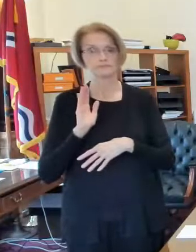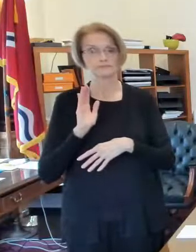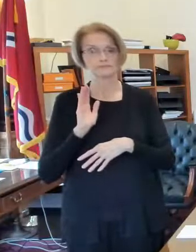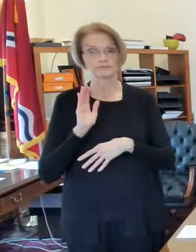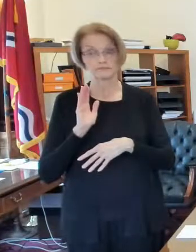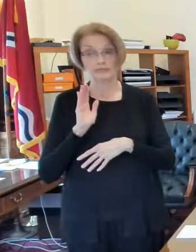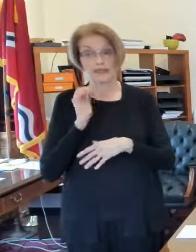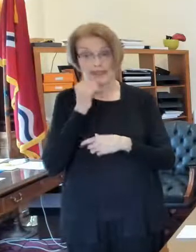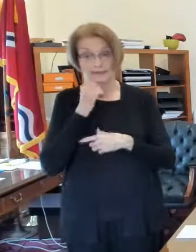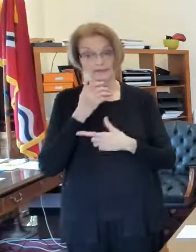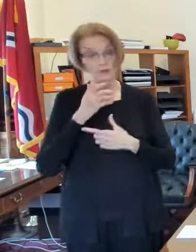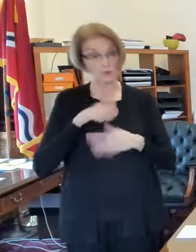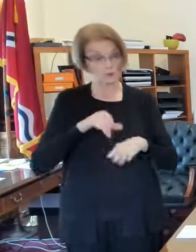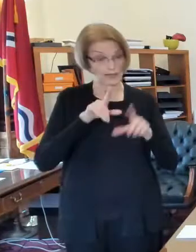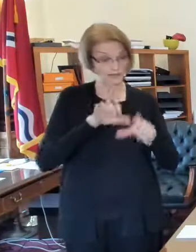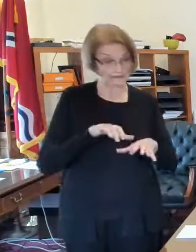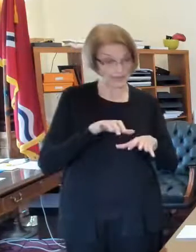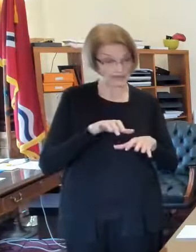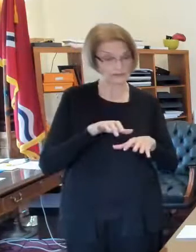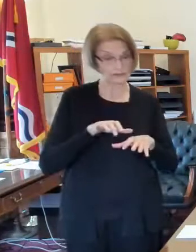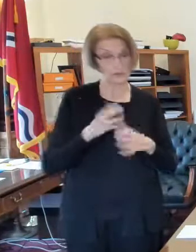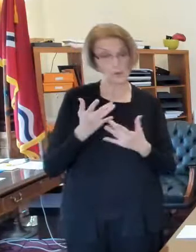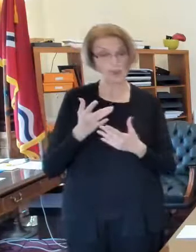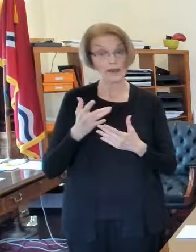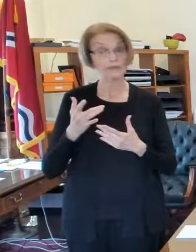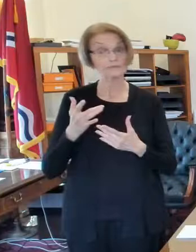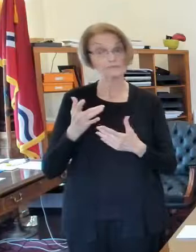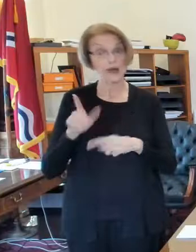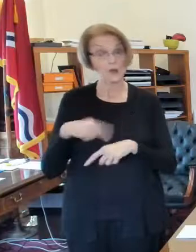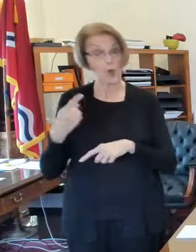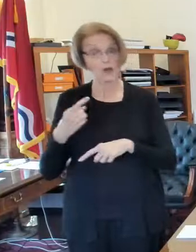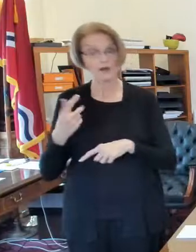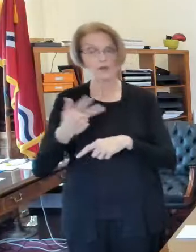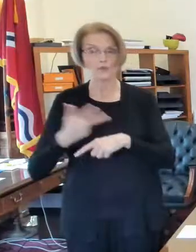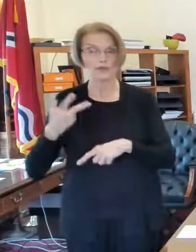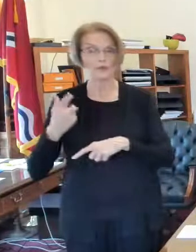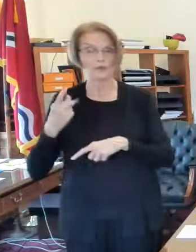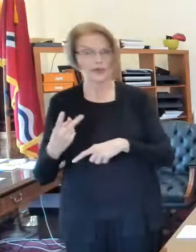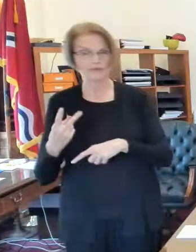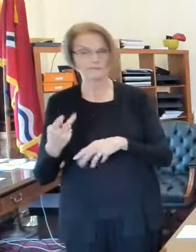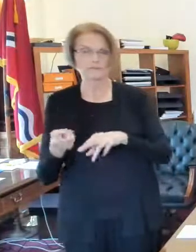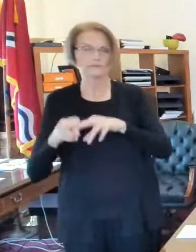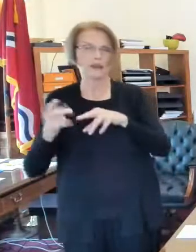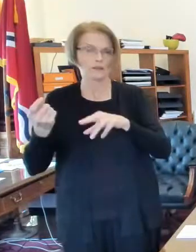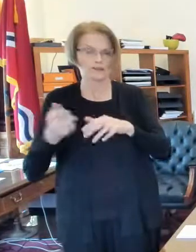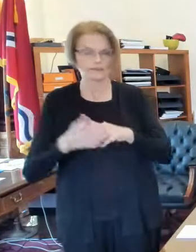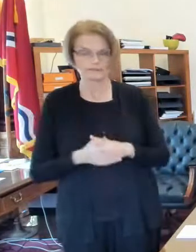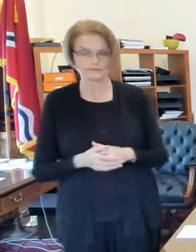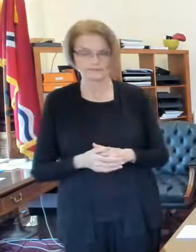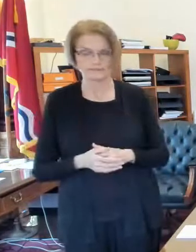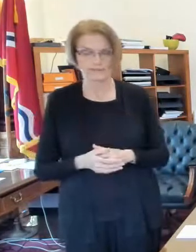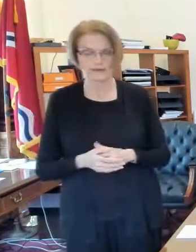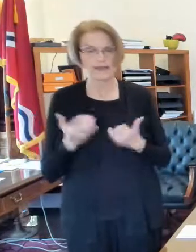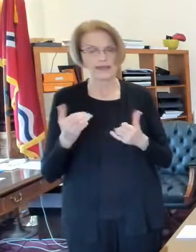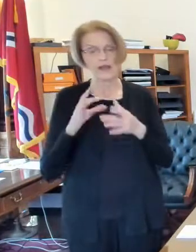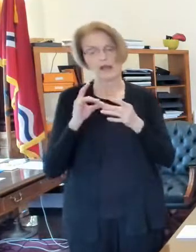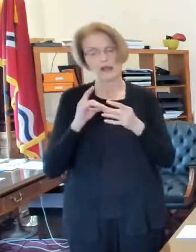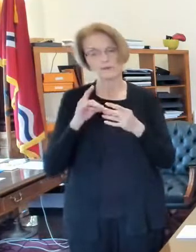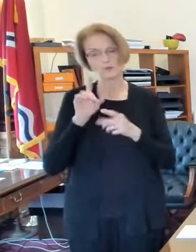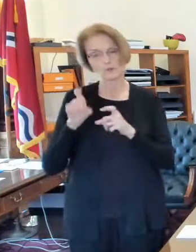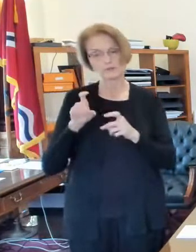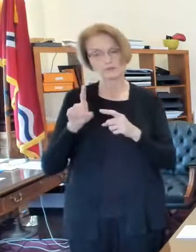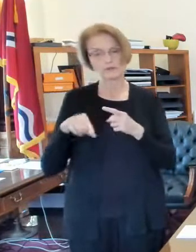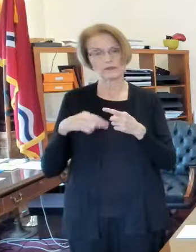and a half days so it is creeping up a little bit uh we have commenters and questions about a shutdown on